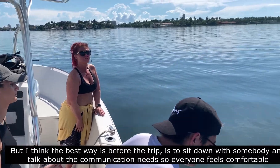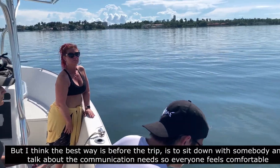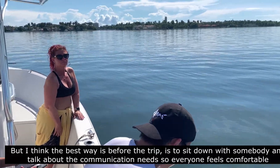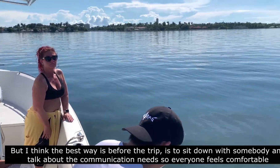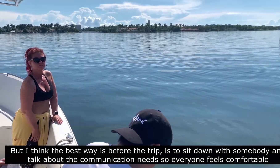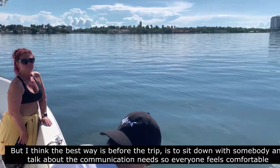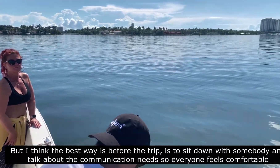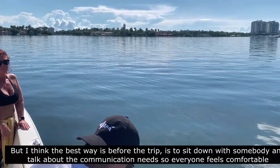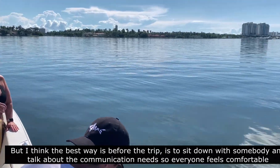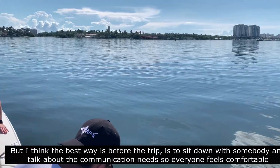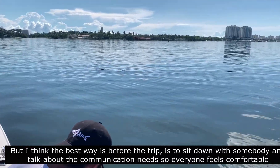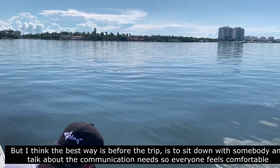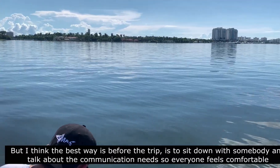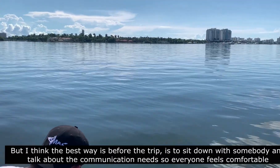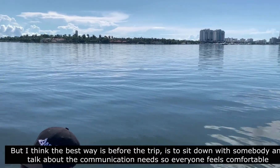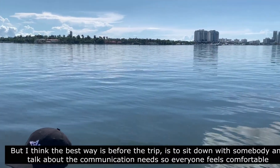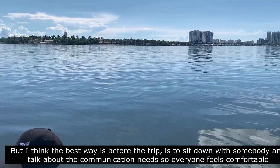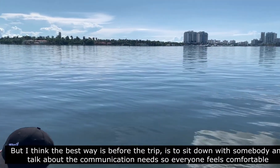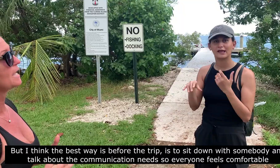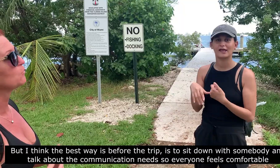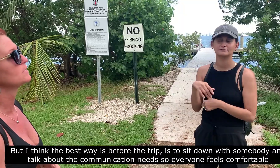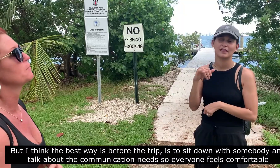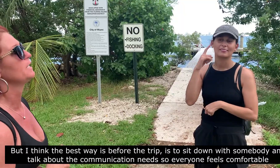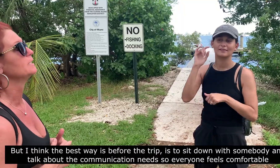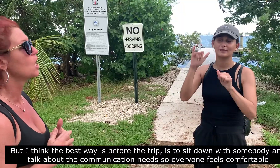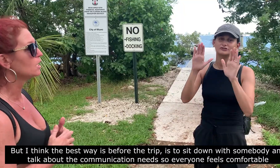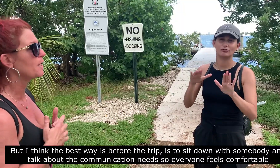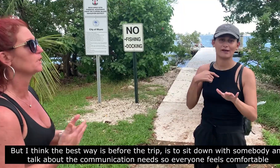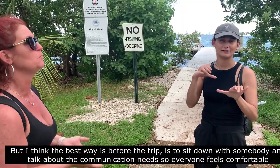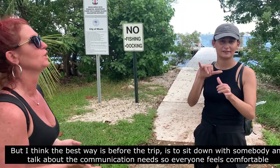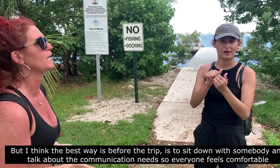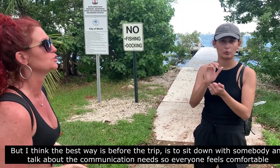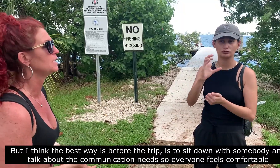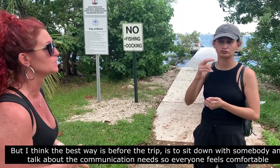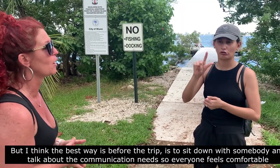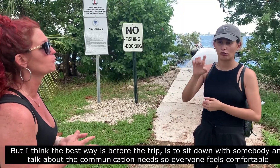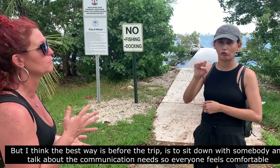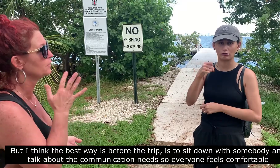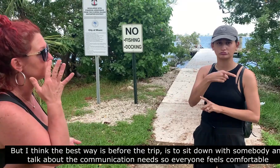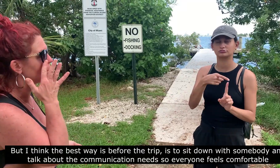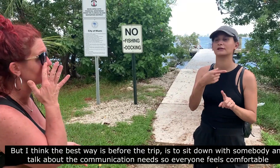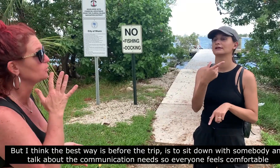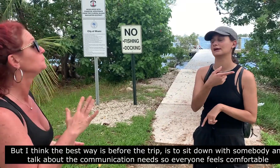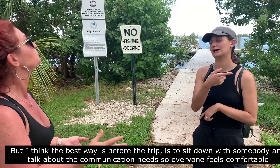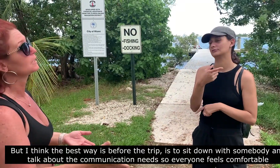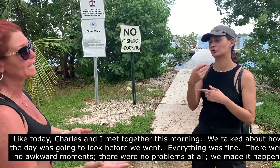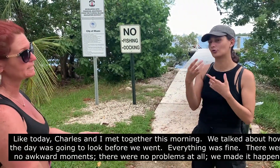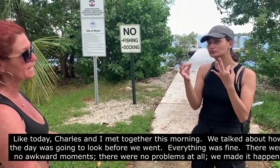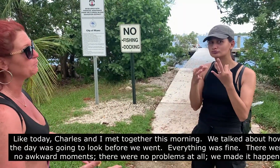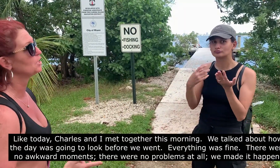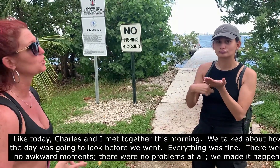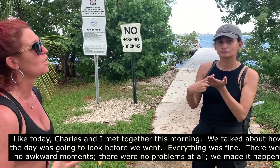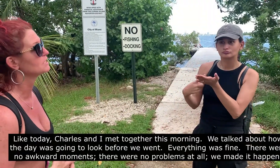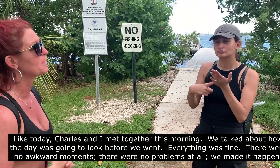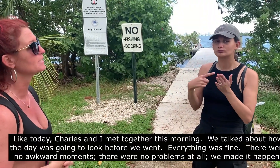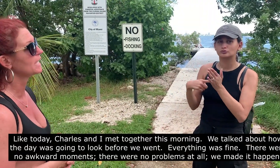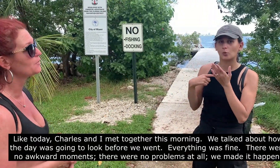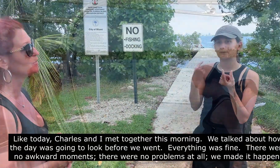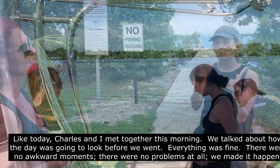And I think the best way is before the trip is to sit down with somebody and talk about the communication needs so everyone feels comfortable. Like today, me and Charles met together this